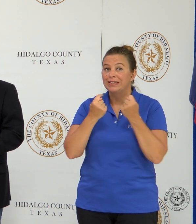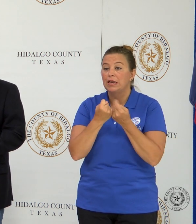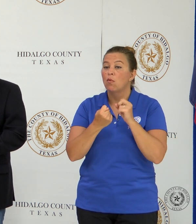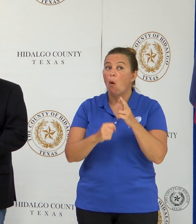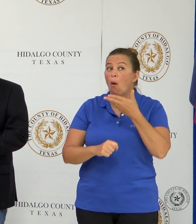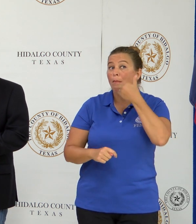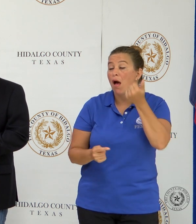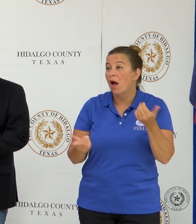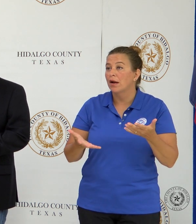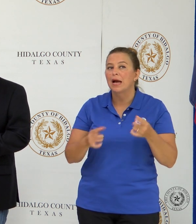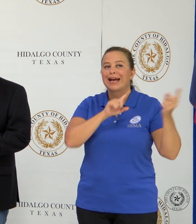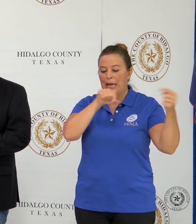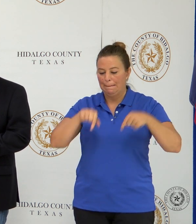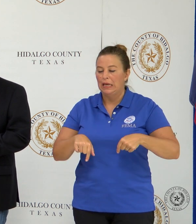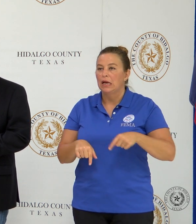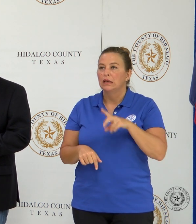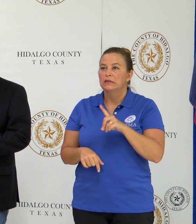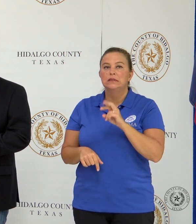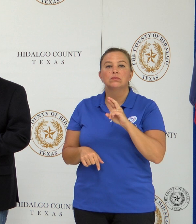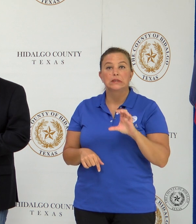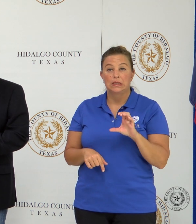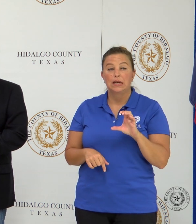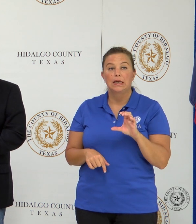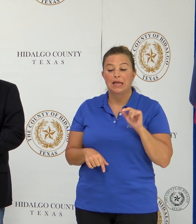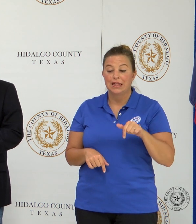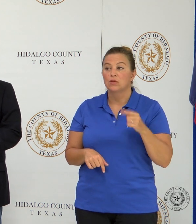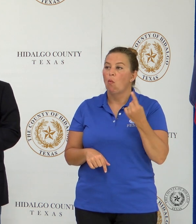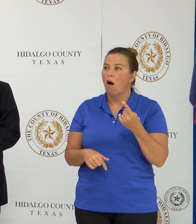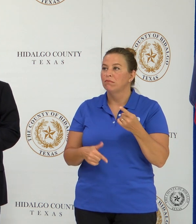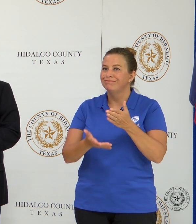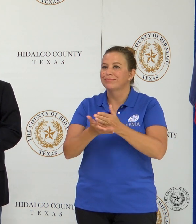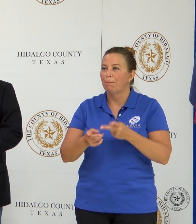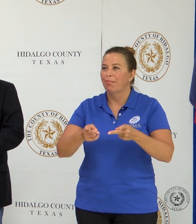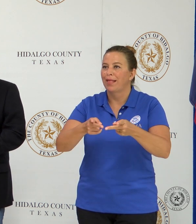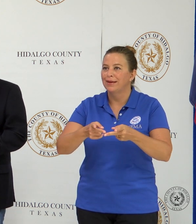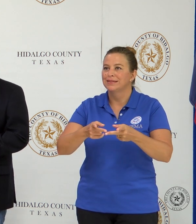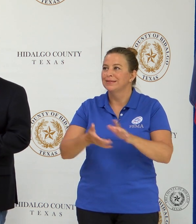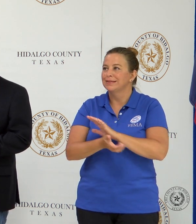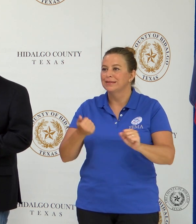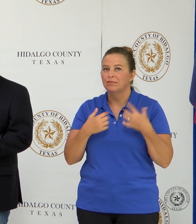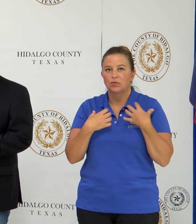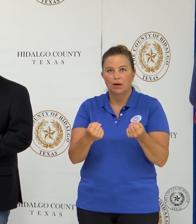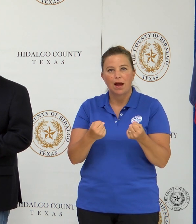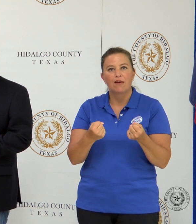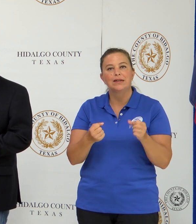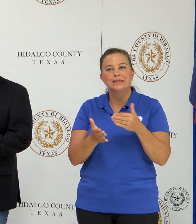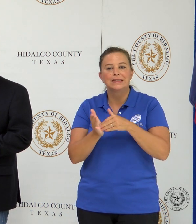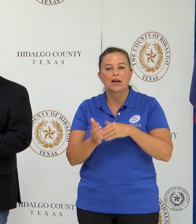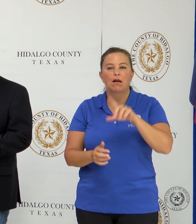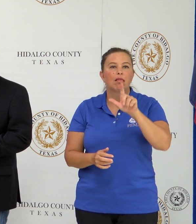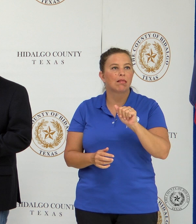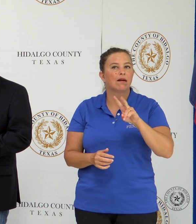by coming here on their own convenience to this one-stop disaster discovery center in La Villa